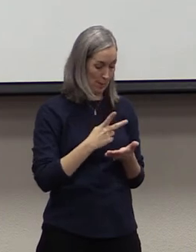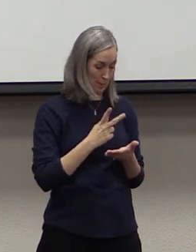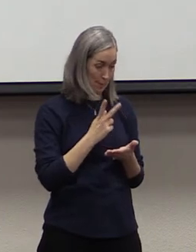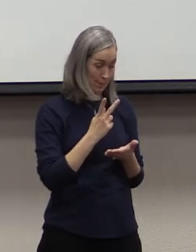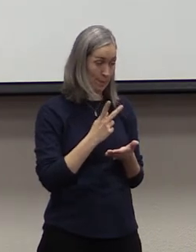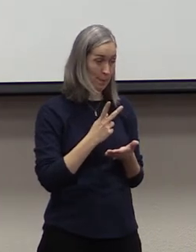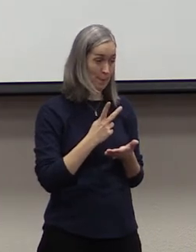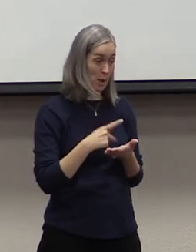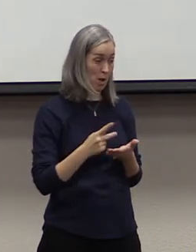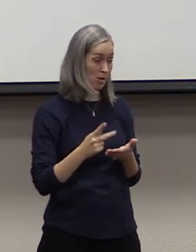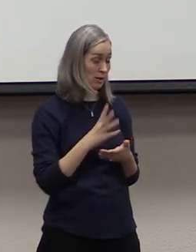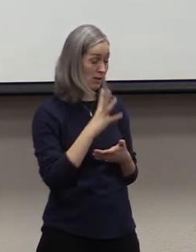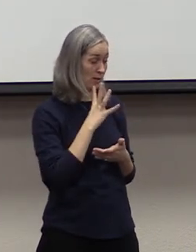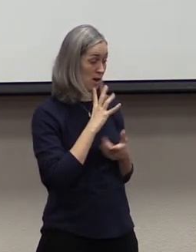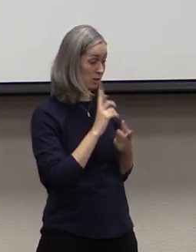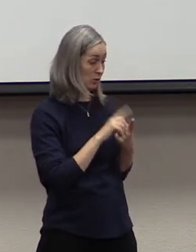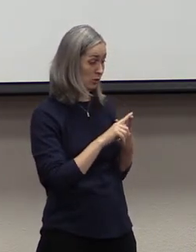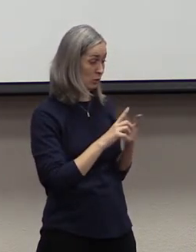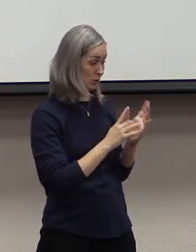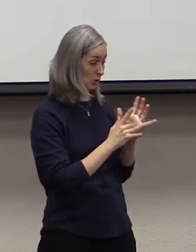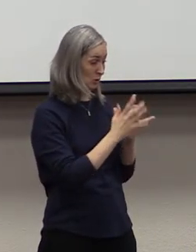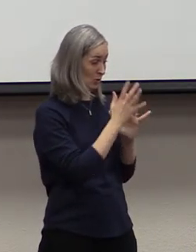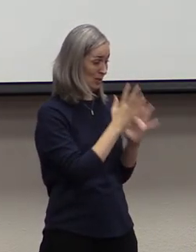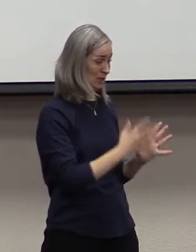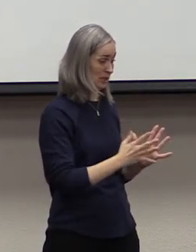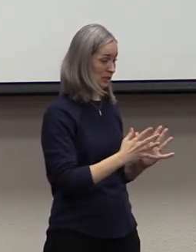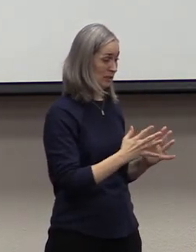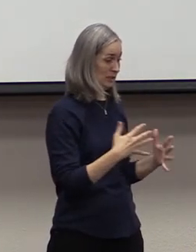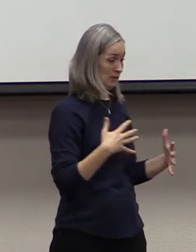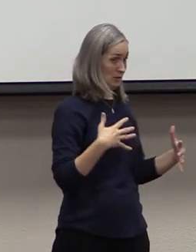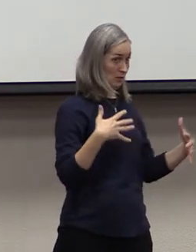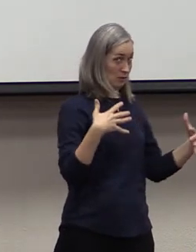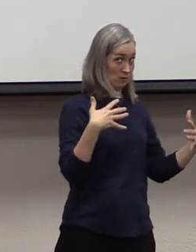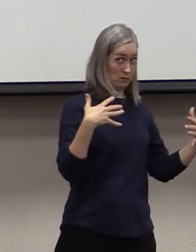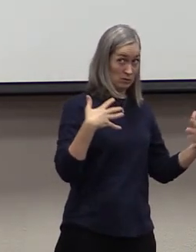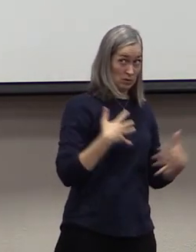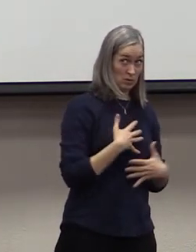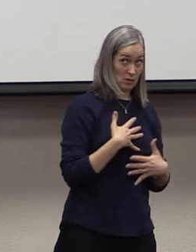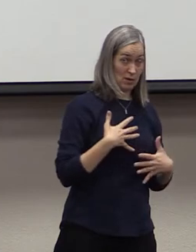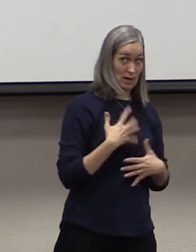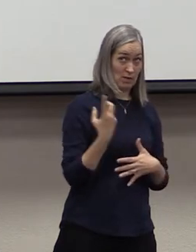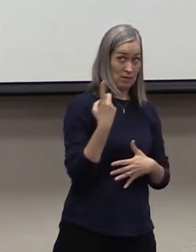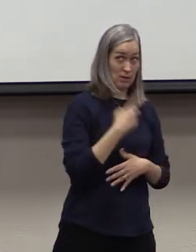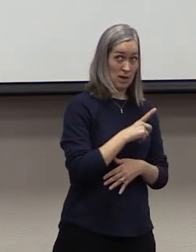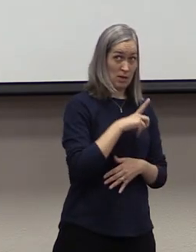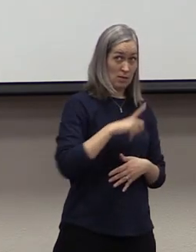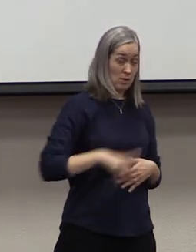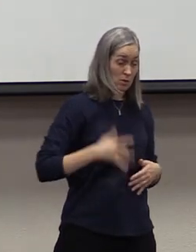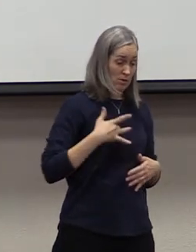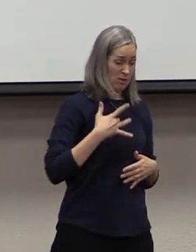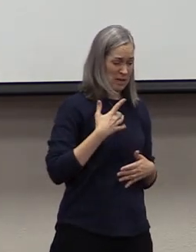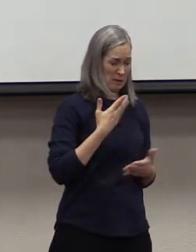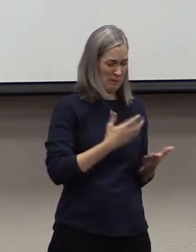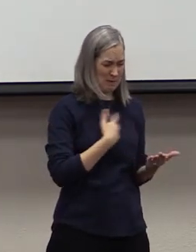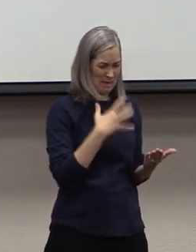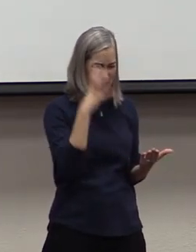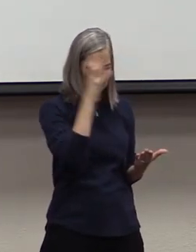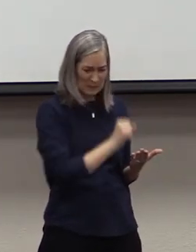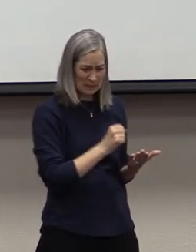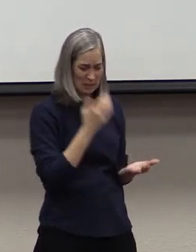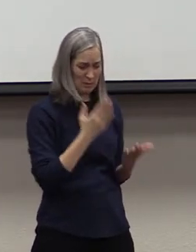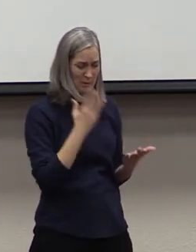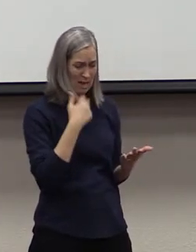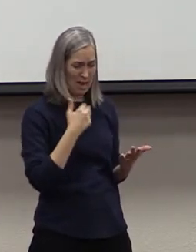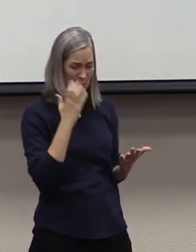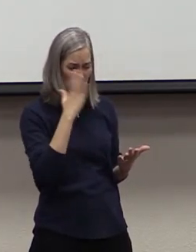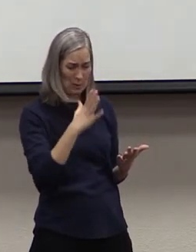first set of Christians that are fearful for this day. Remember, they feel like they've missed it, or they're going to miss it, and